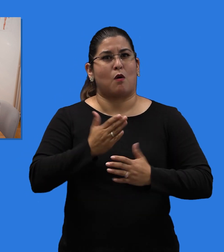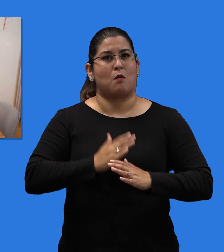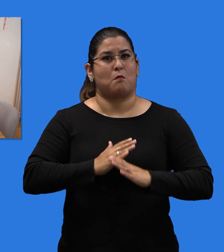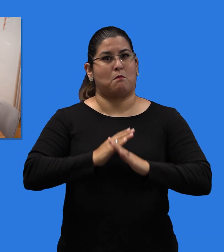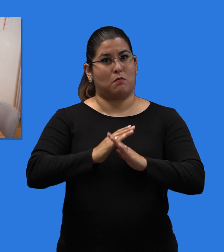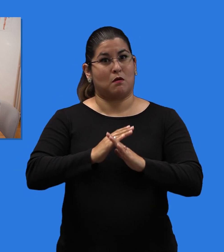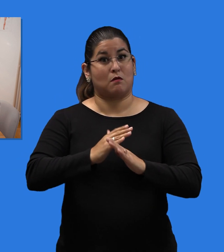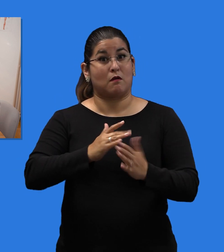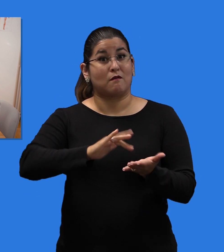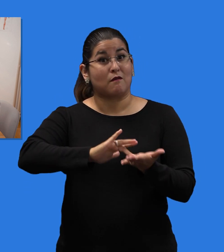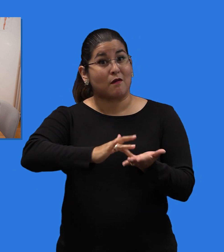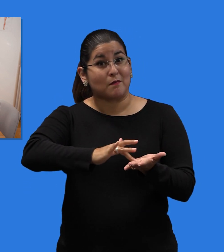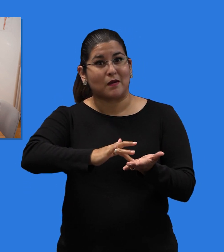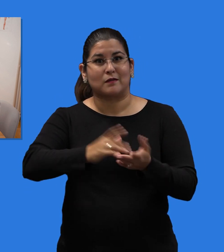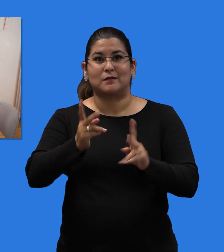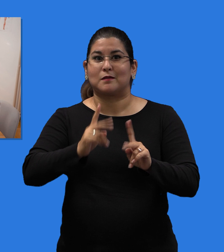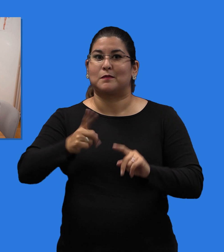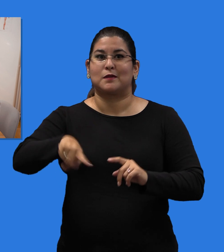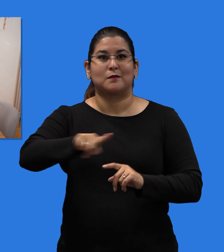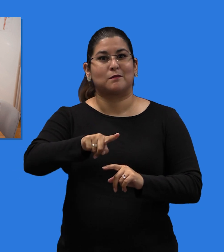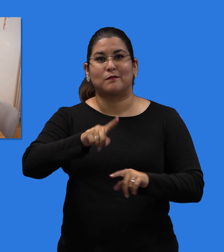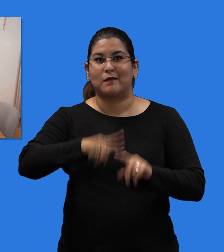Hepatitis C to be treated and cured.